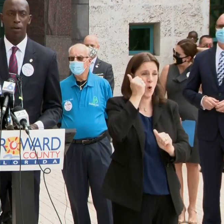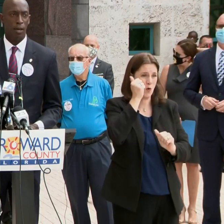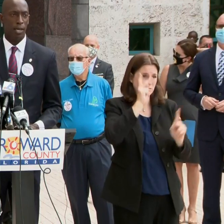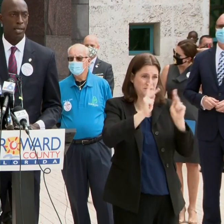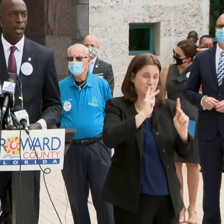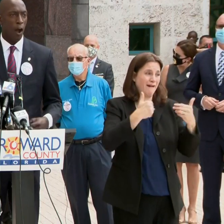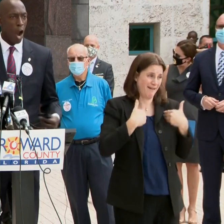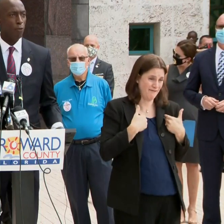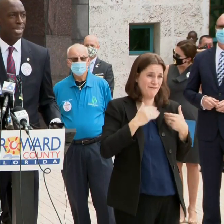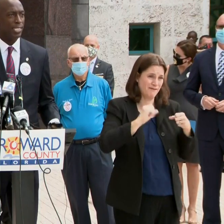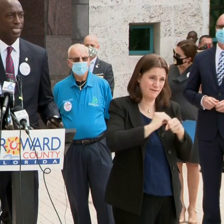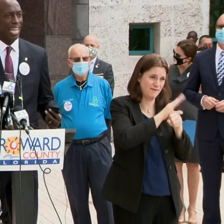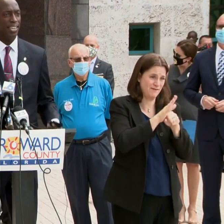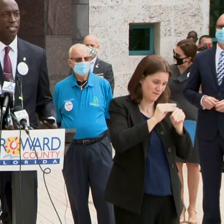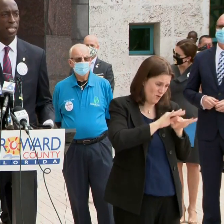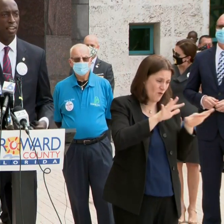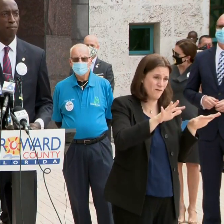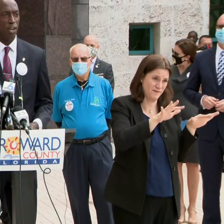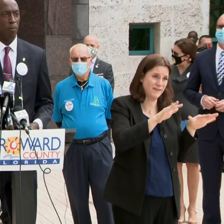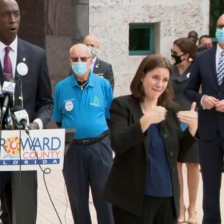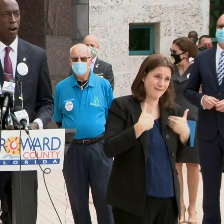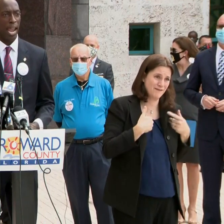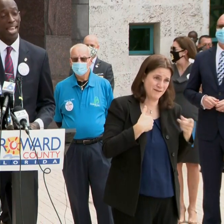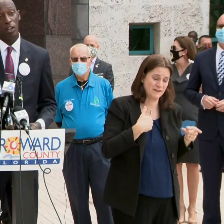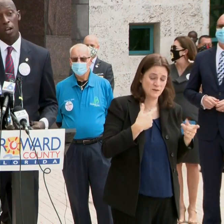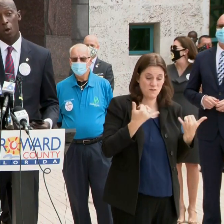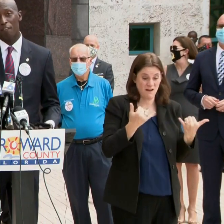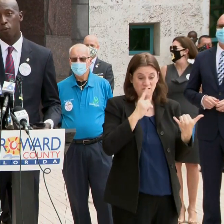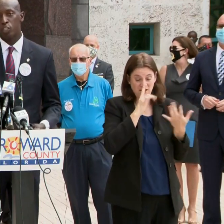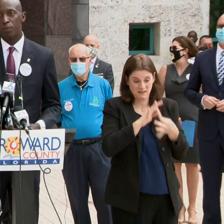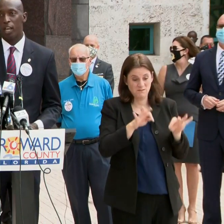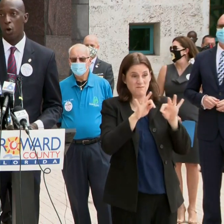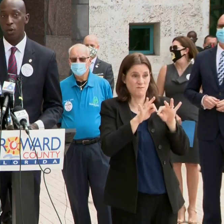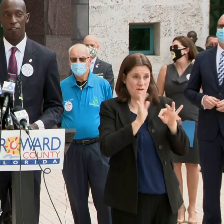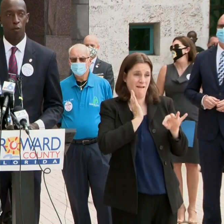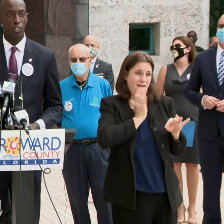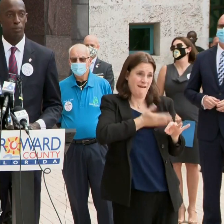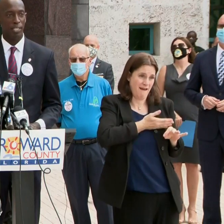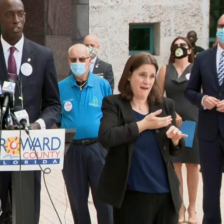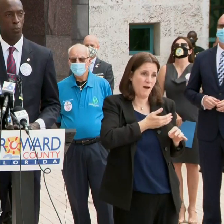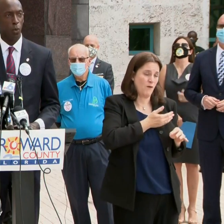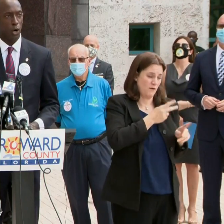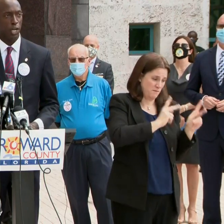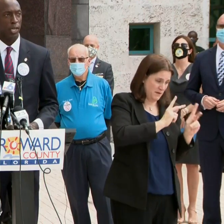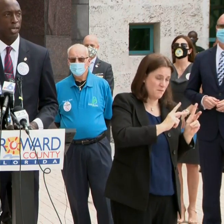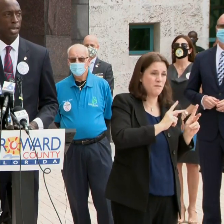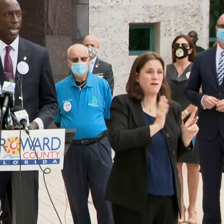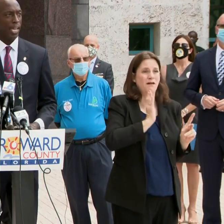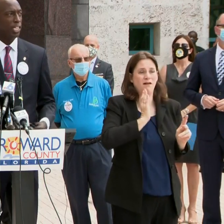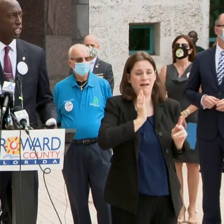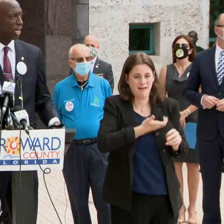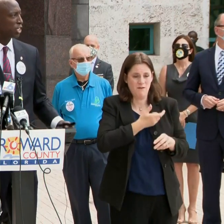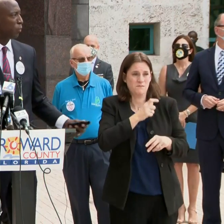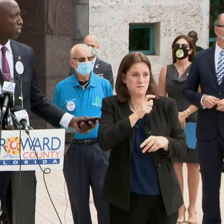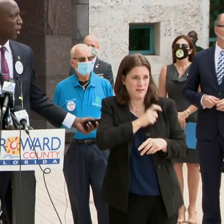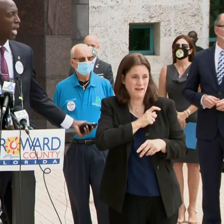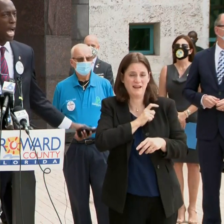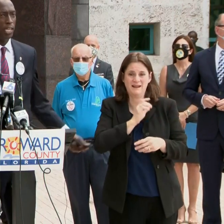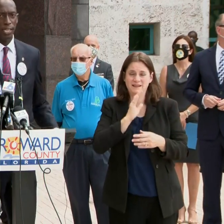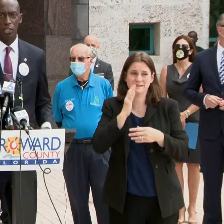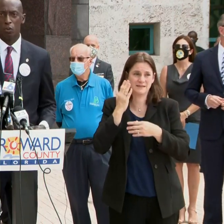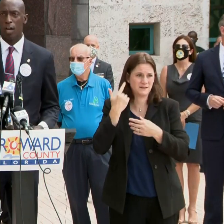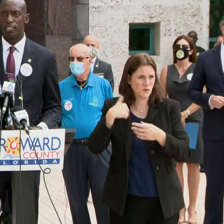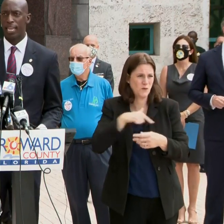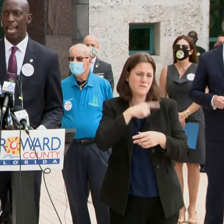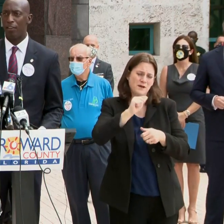important upon our residents and the city of Myanmar and our law enforcement and code enforcement to work in conjunction with our